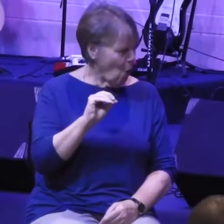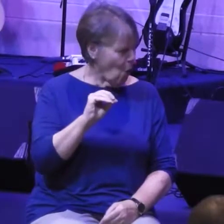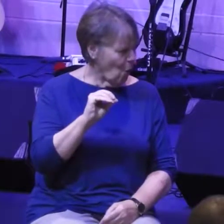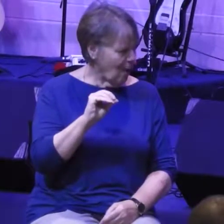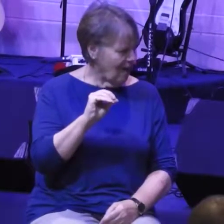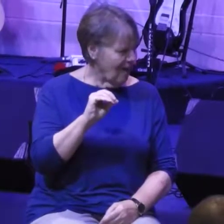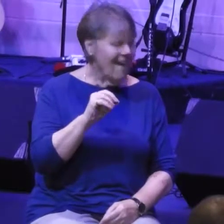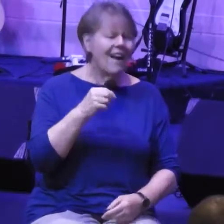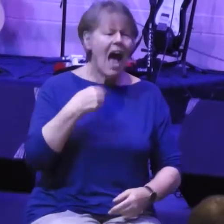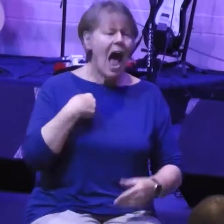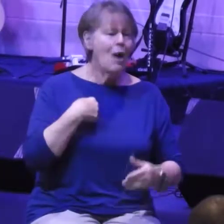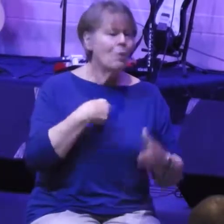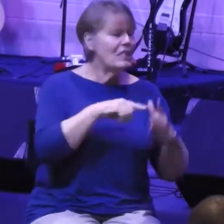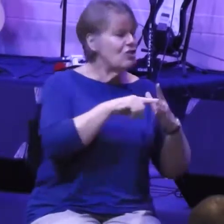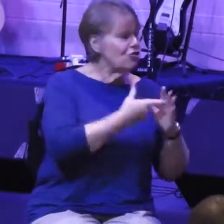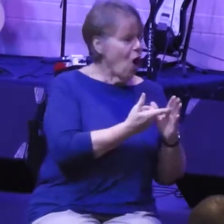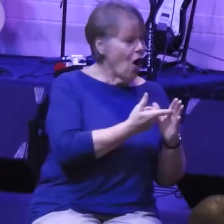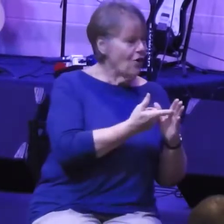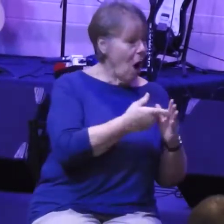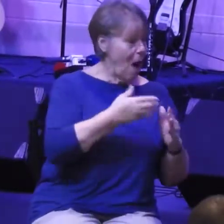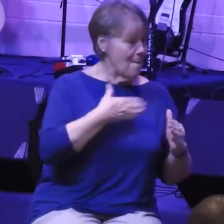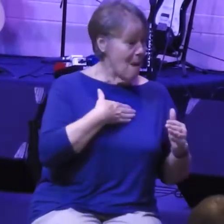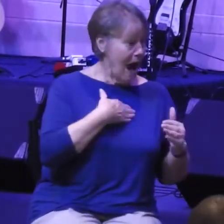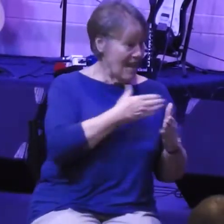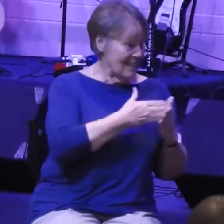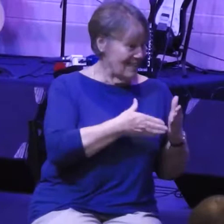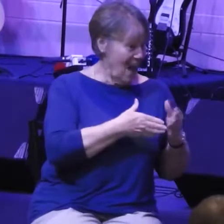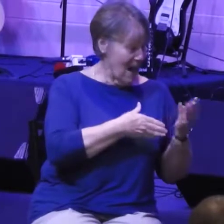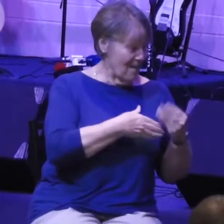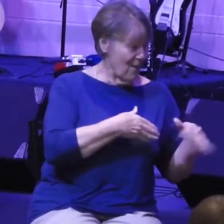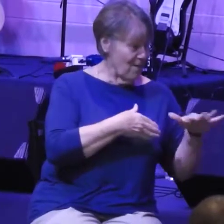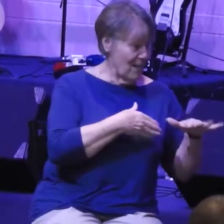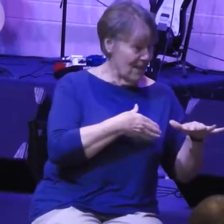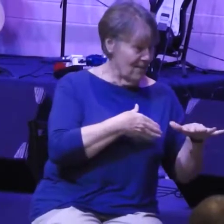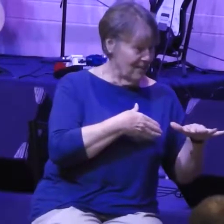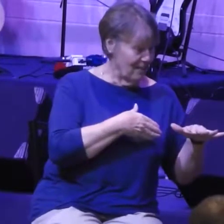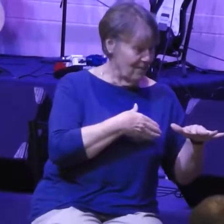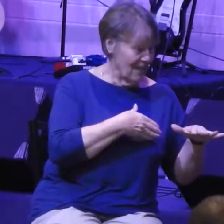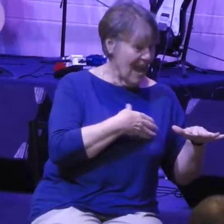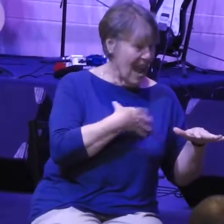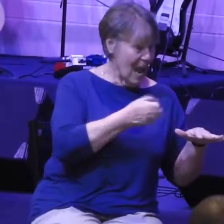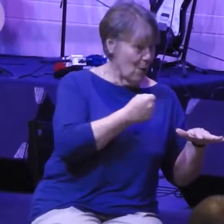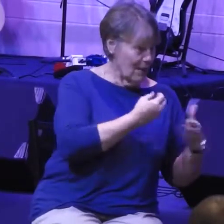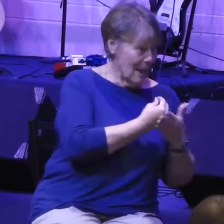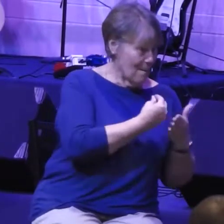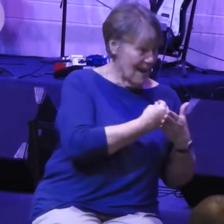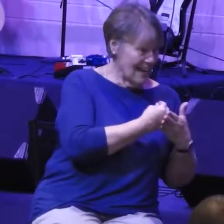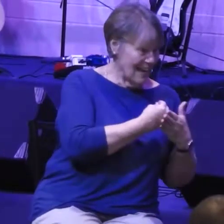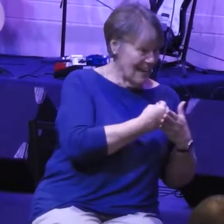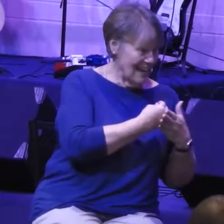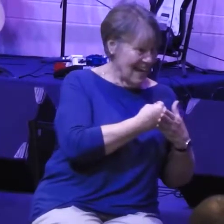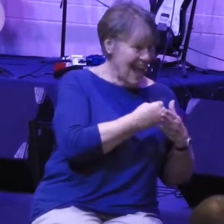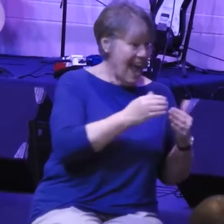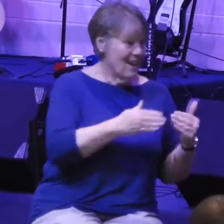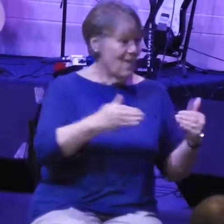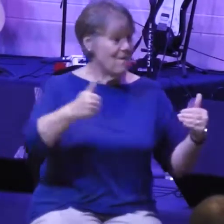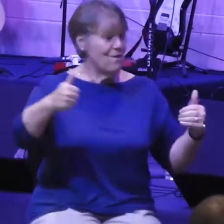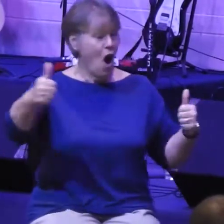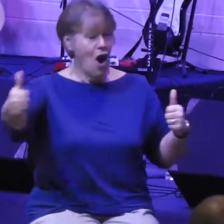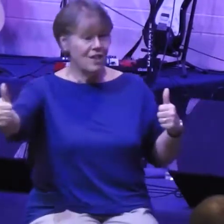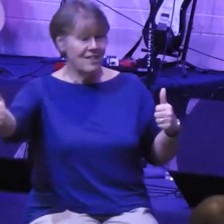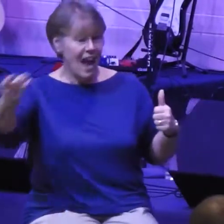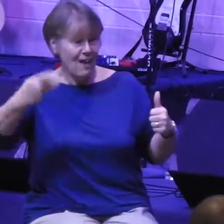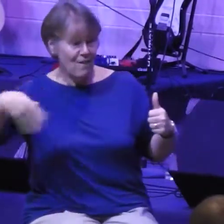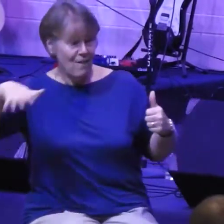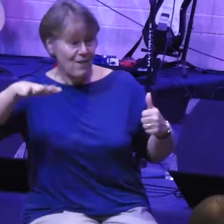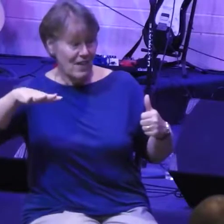and I get money, and I want to get to the bank on the other side, and I want to put my money in the bank. They were